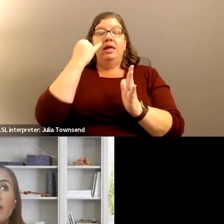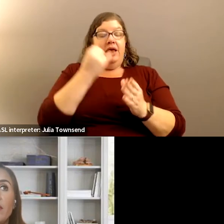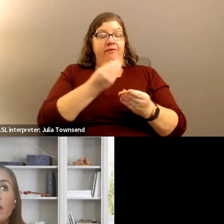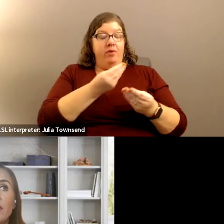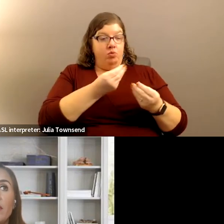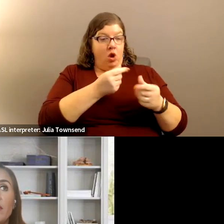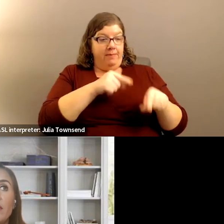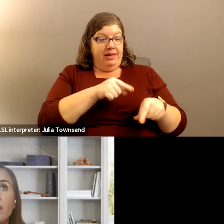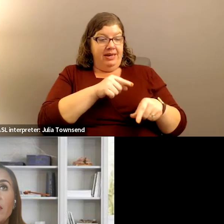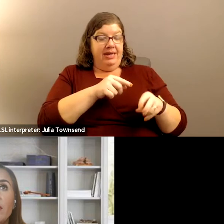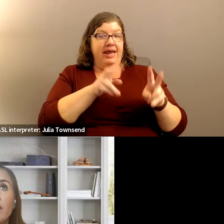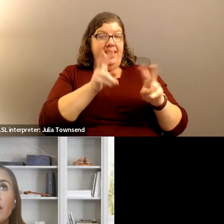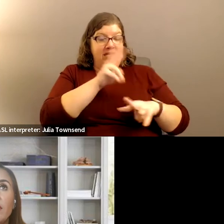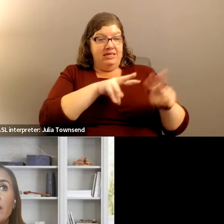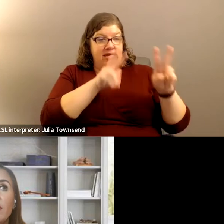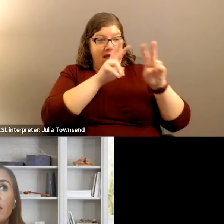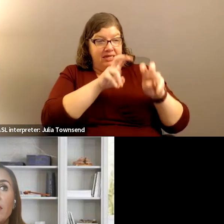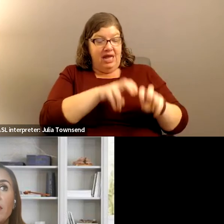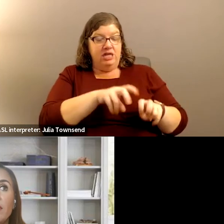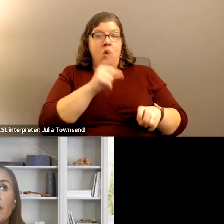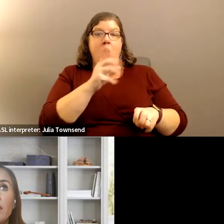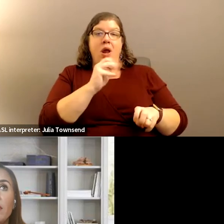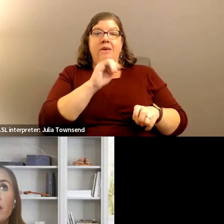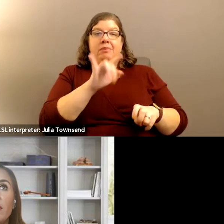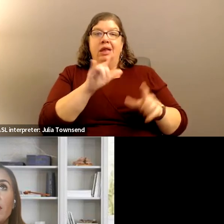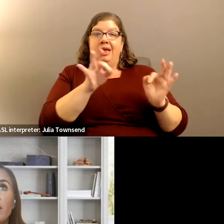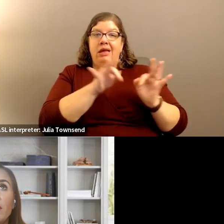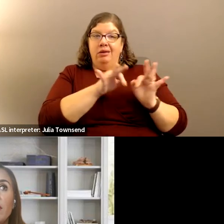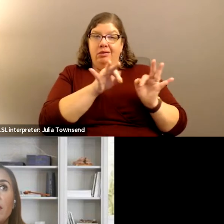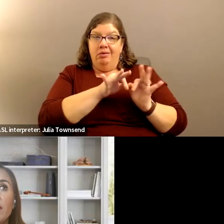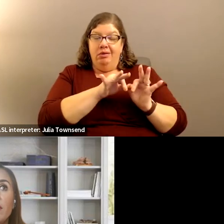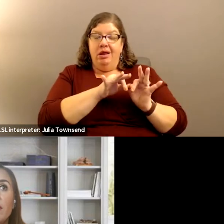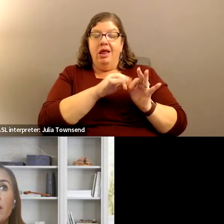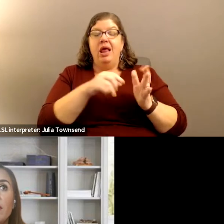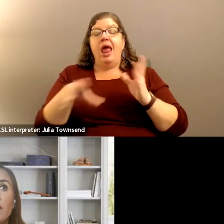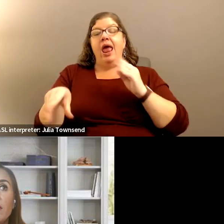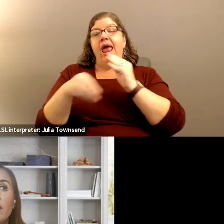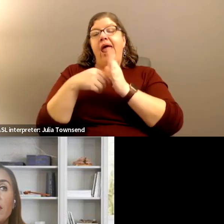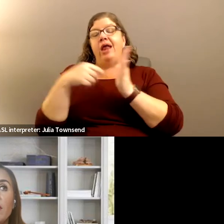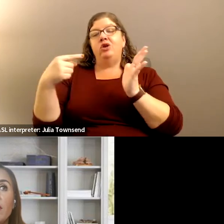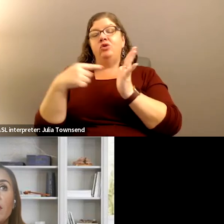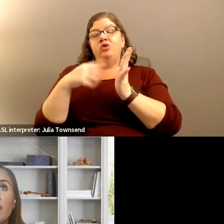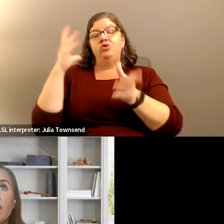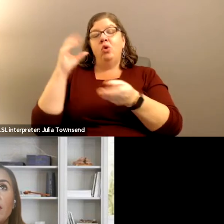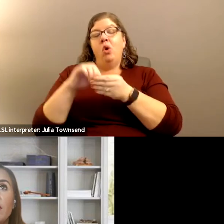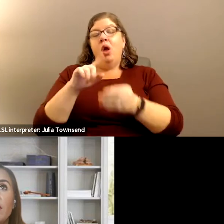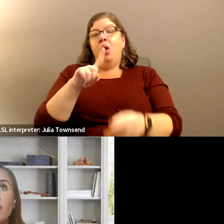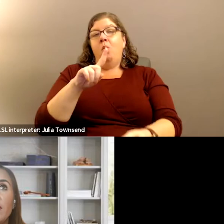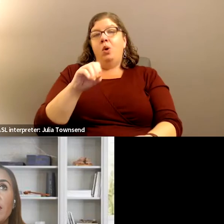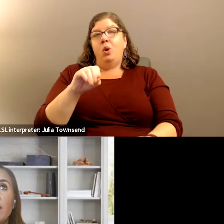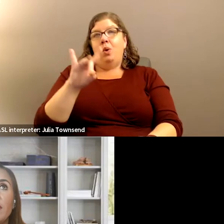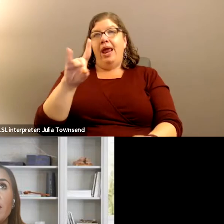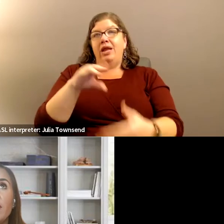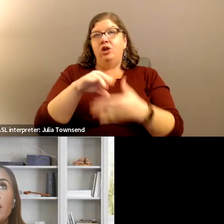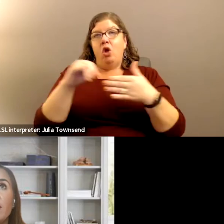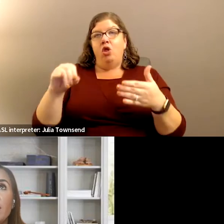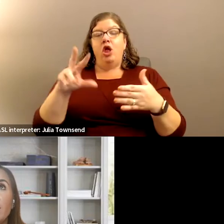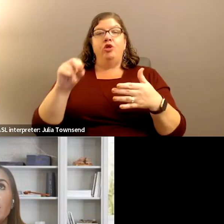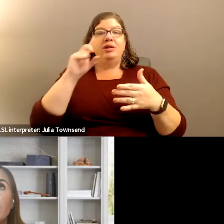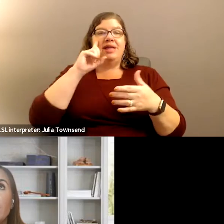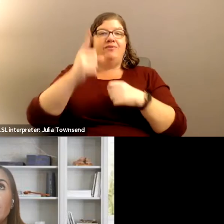property is assessed at a million dollars, the total added to the bill will be $108.30 for the year.